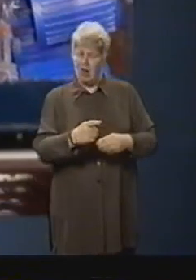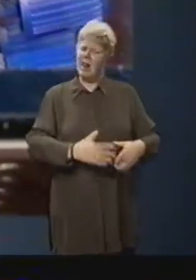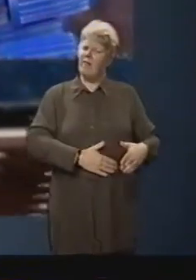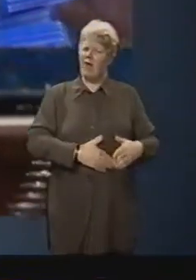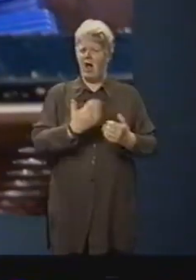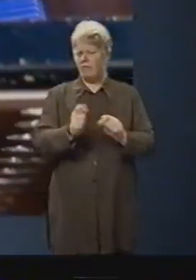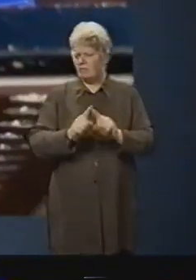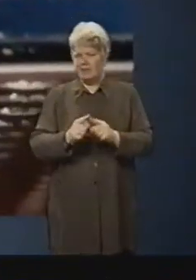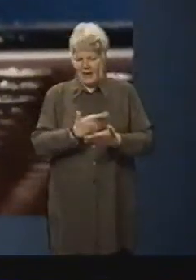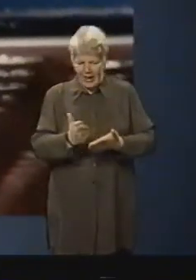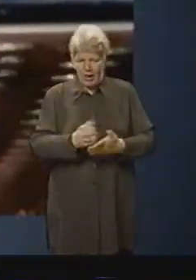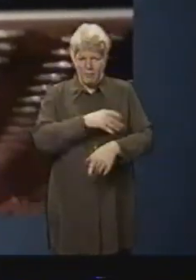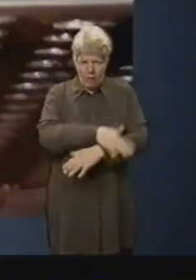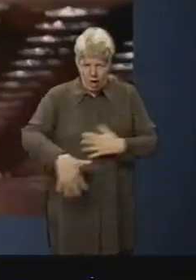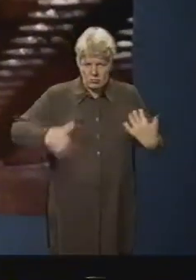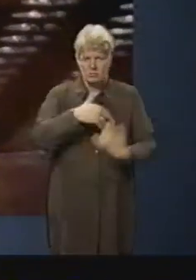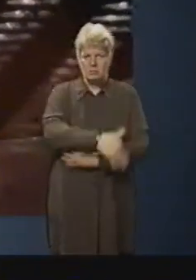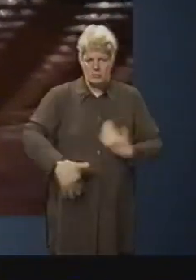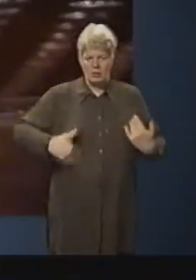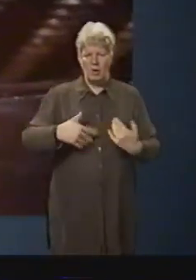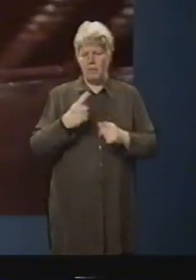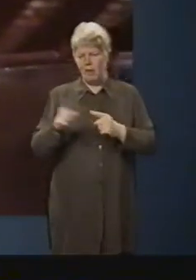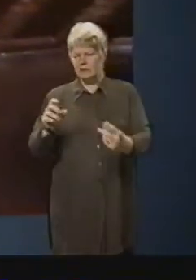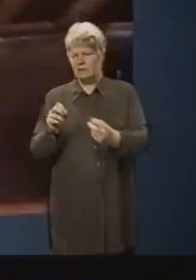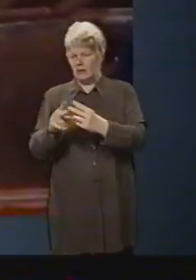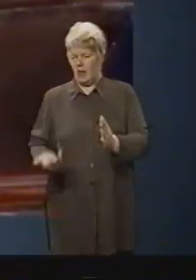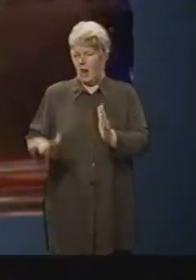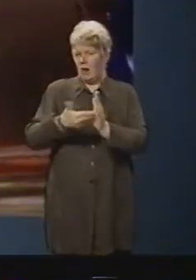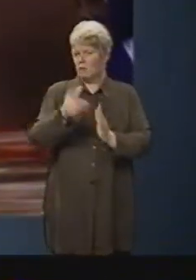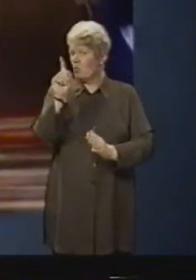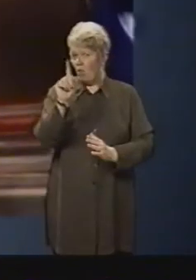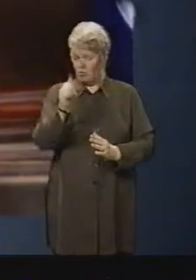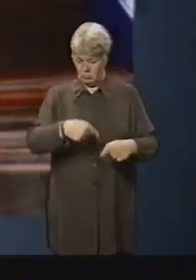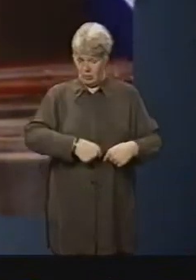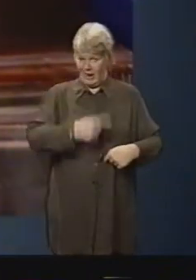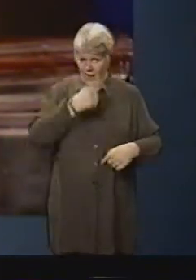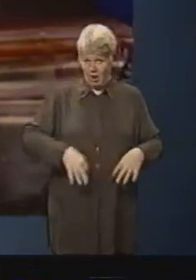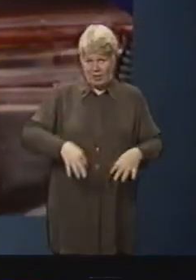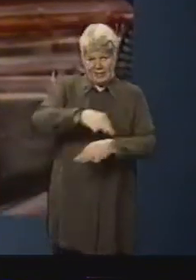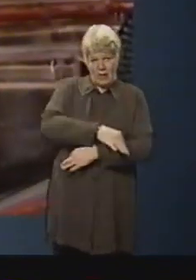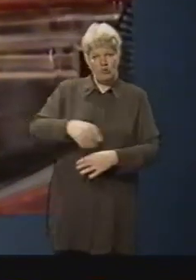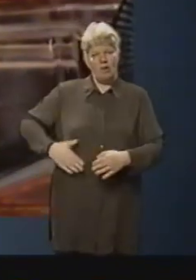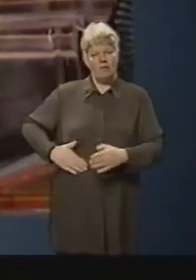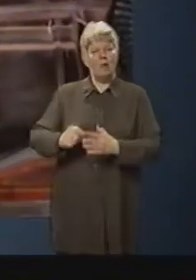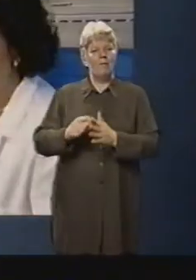like cleaning the blood, but in Sydney they're aiming to add to these and turn it into a replacement pancreas.